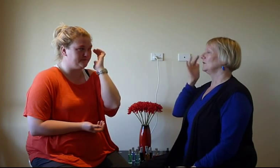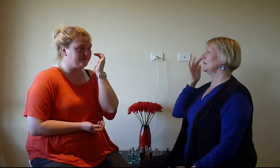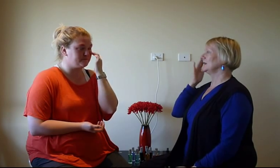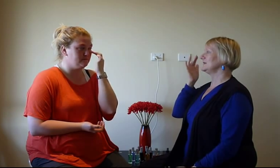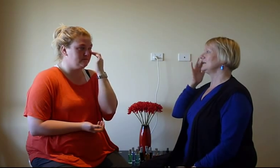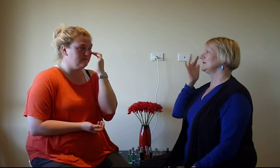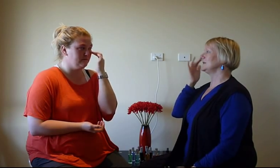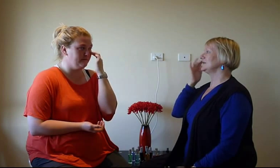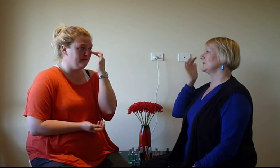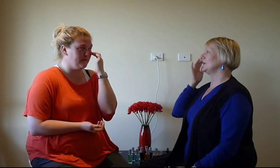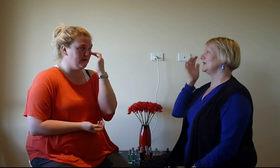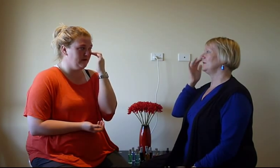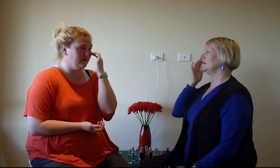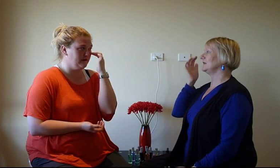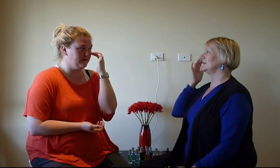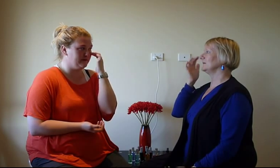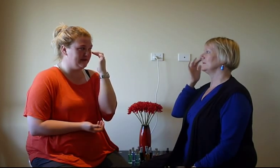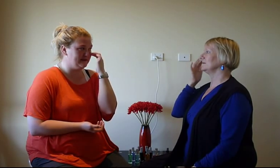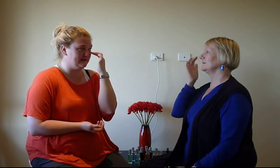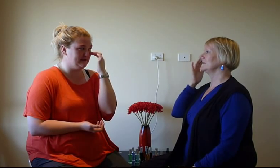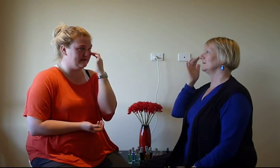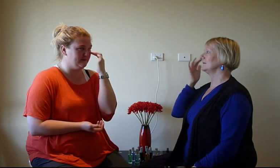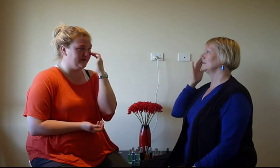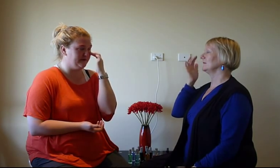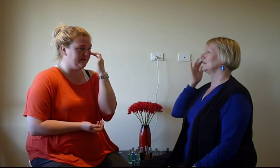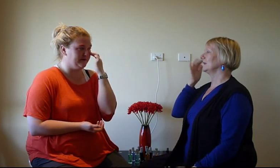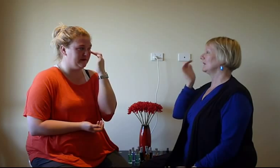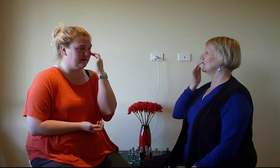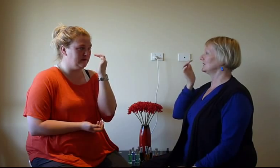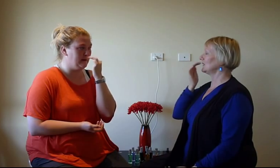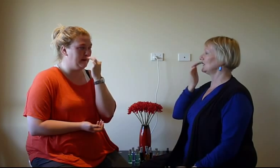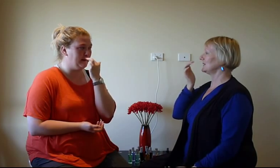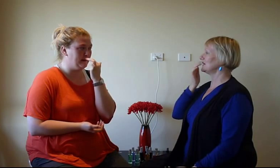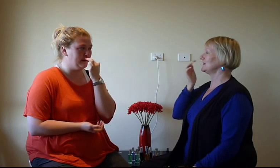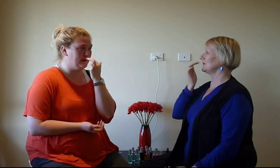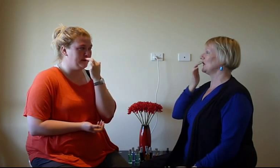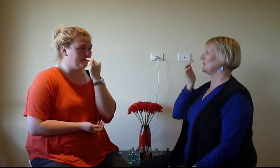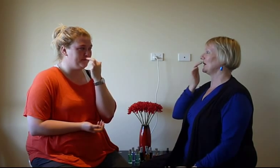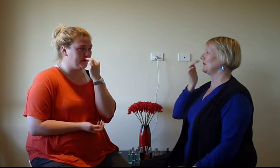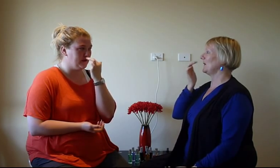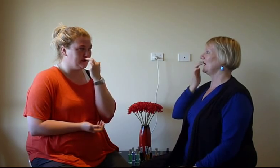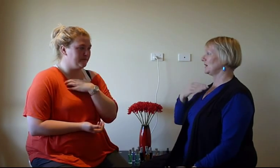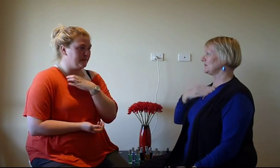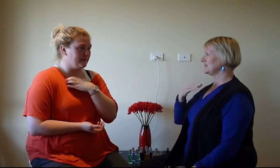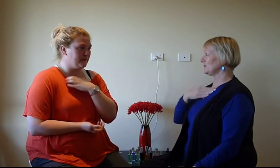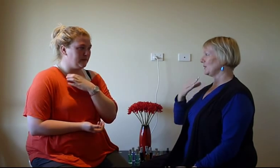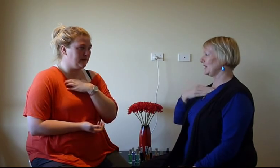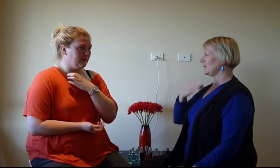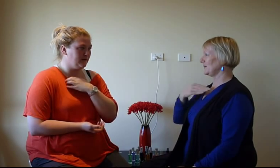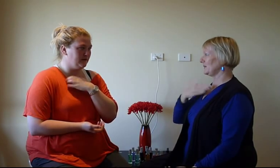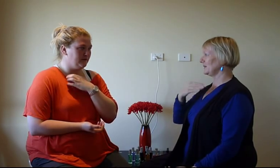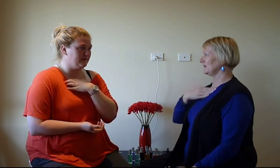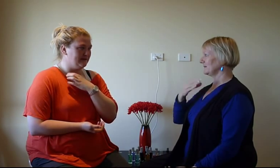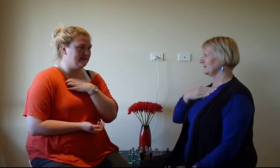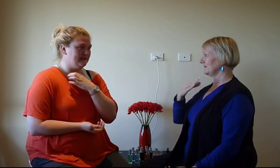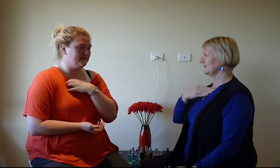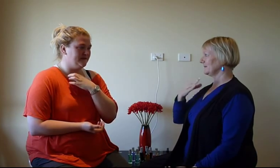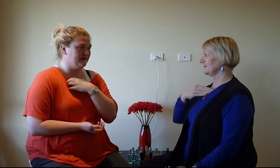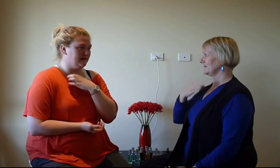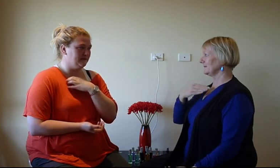Releasing this disappointing feeling. I don't like to disappoint people. I'm disappointing people. Releasing this feeling that I'm